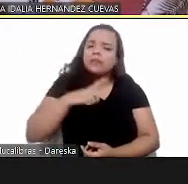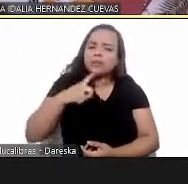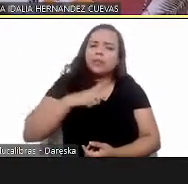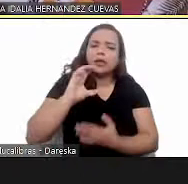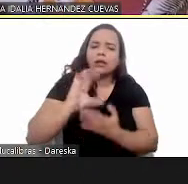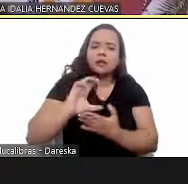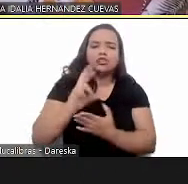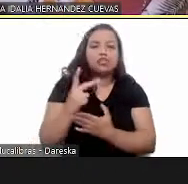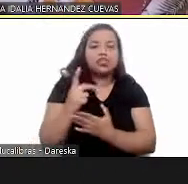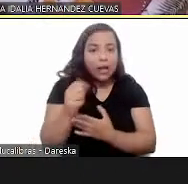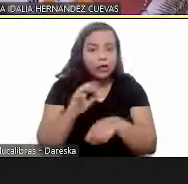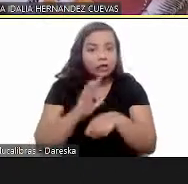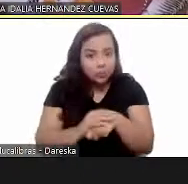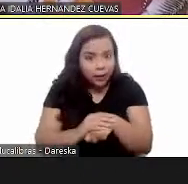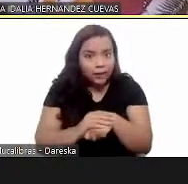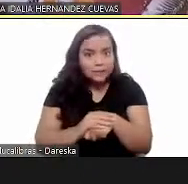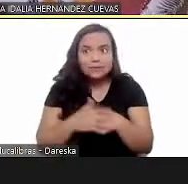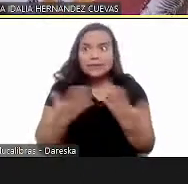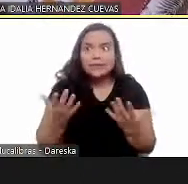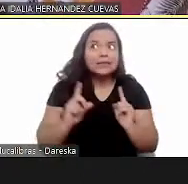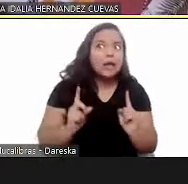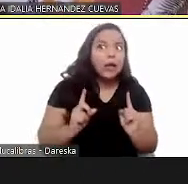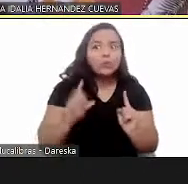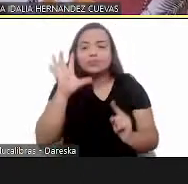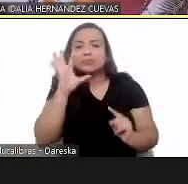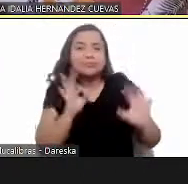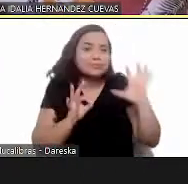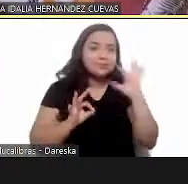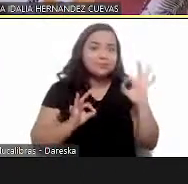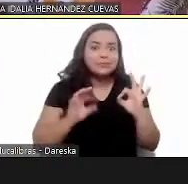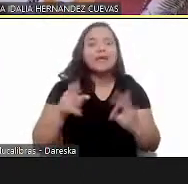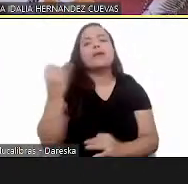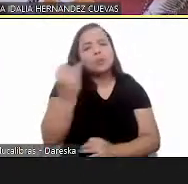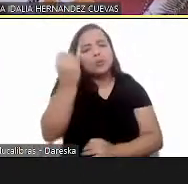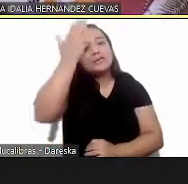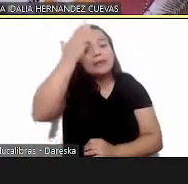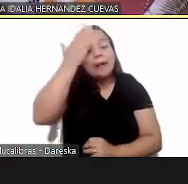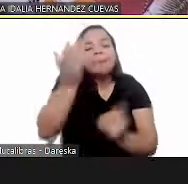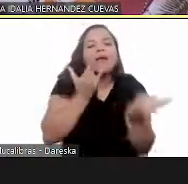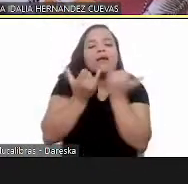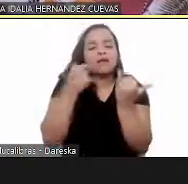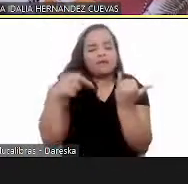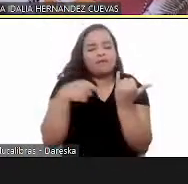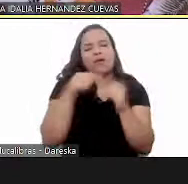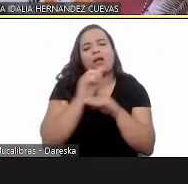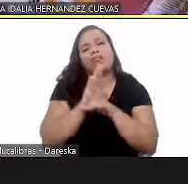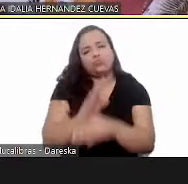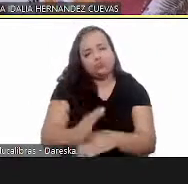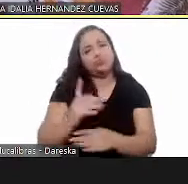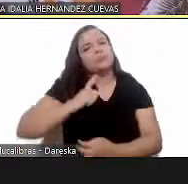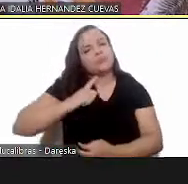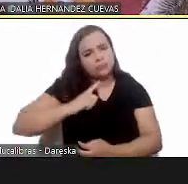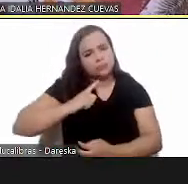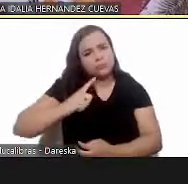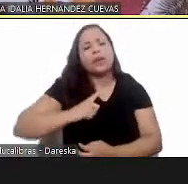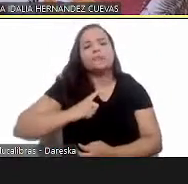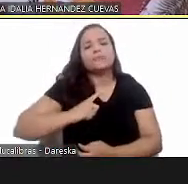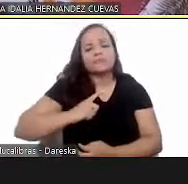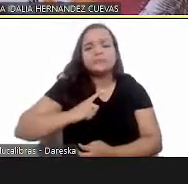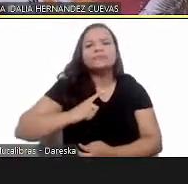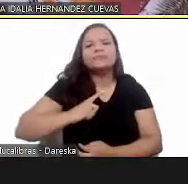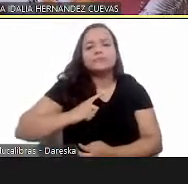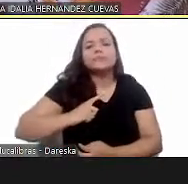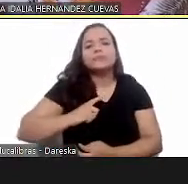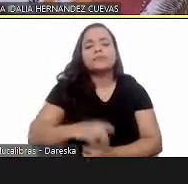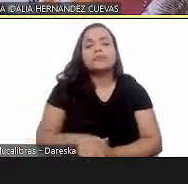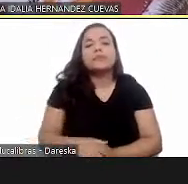disease the infection if we don't have information it's extremely important this information is what we provide and